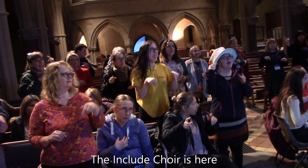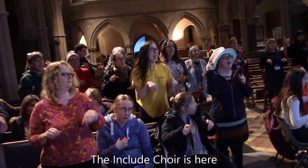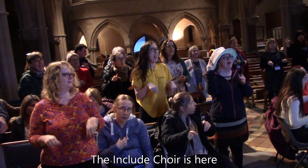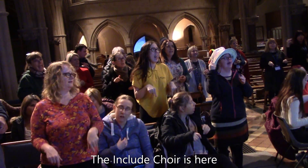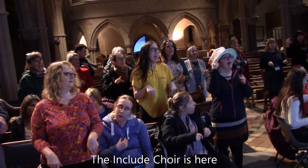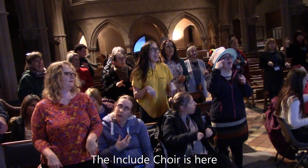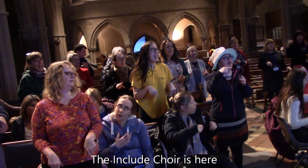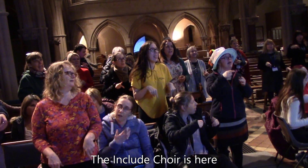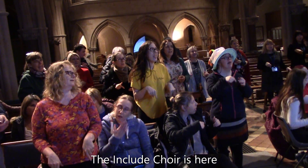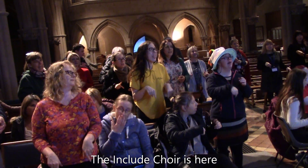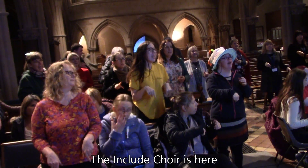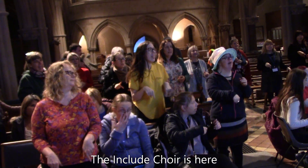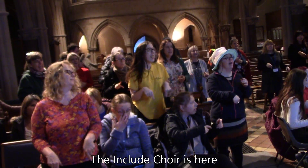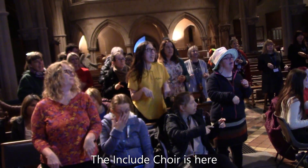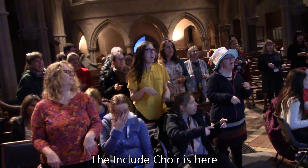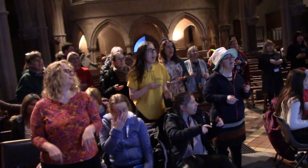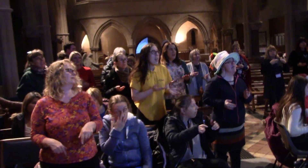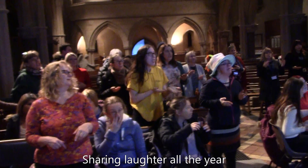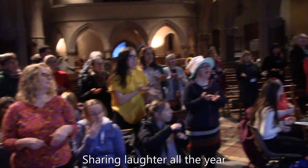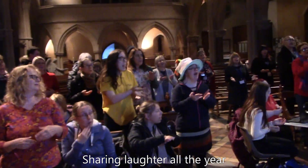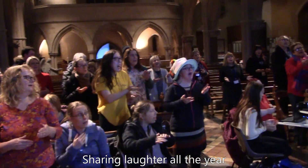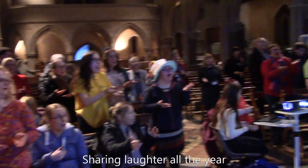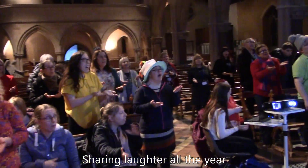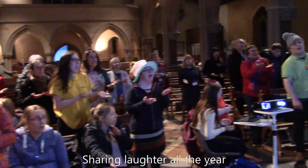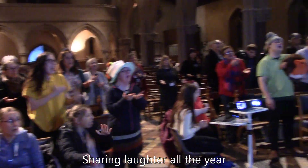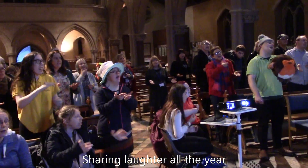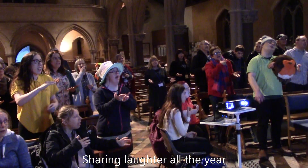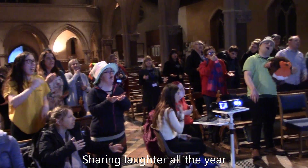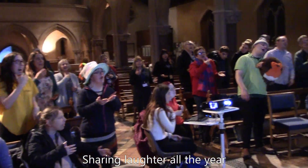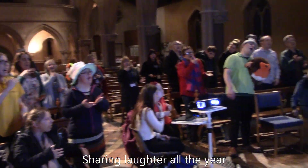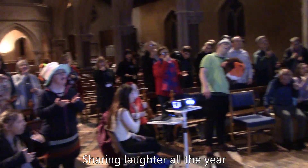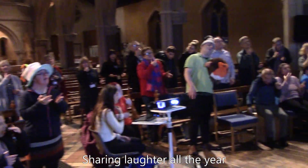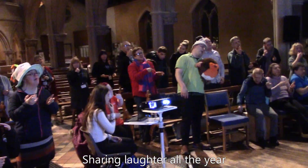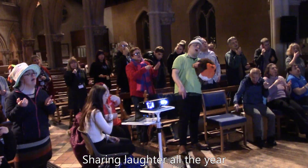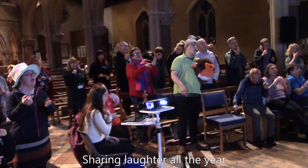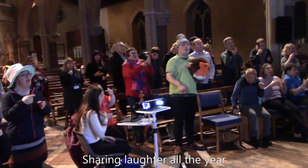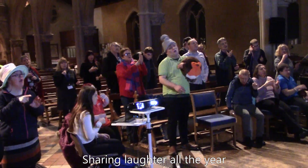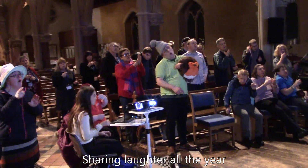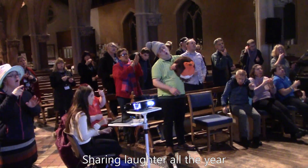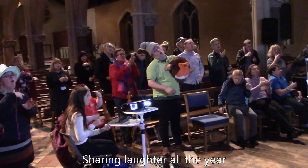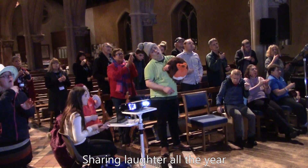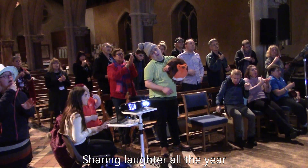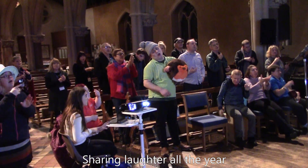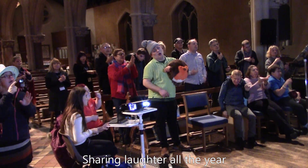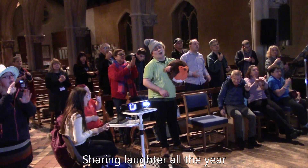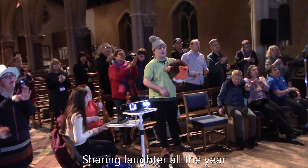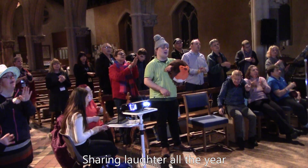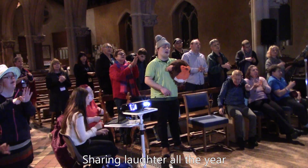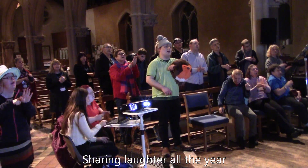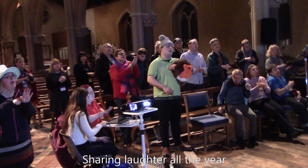here, sharing laughter all the year.